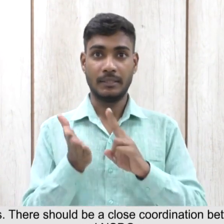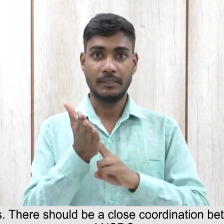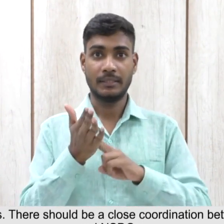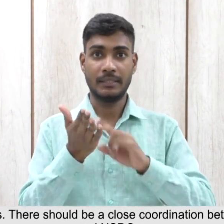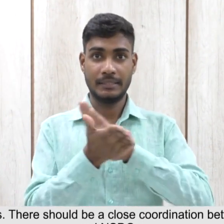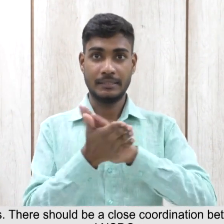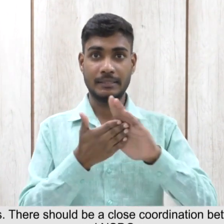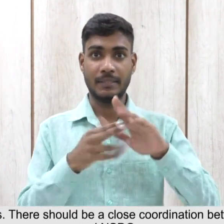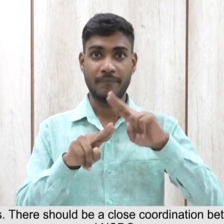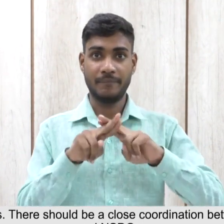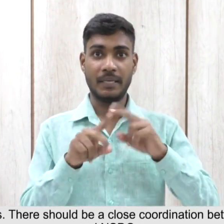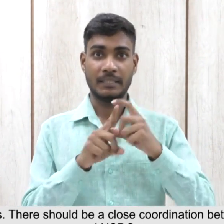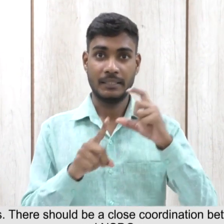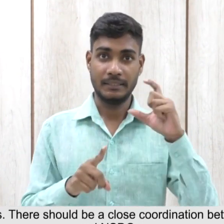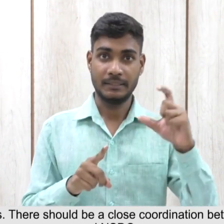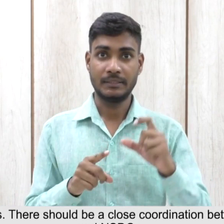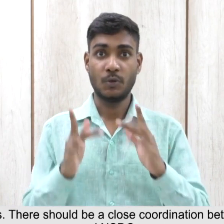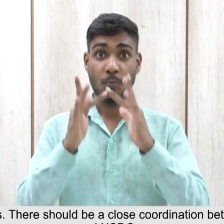NSDC. and